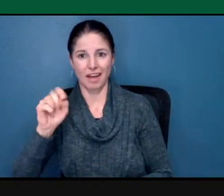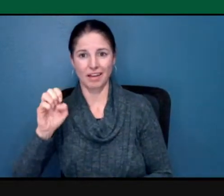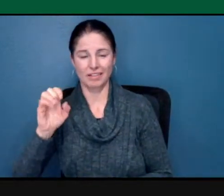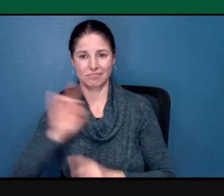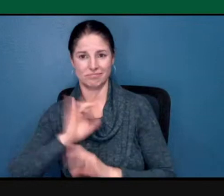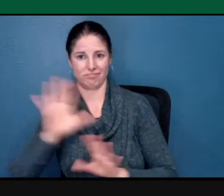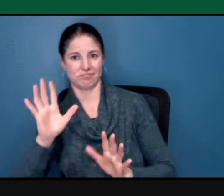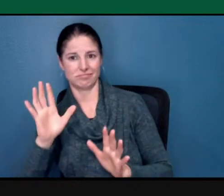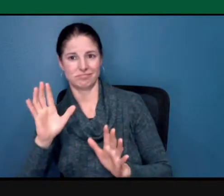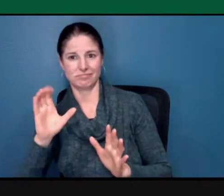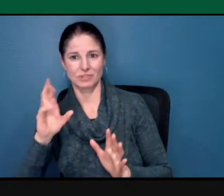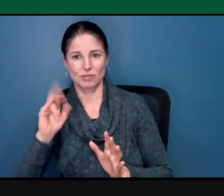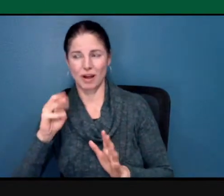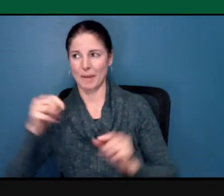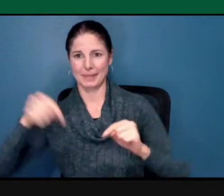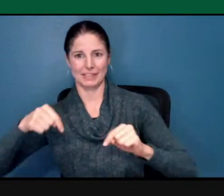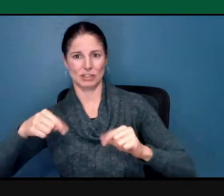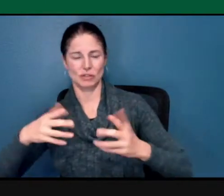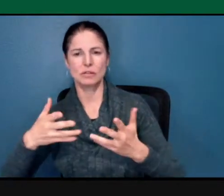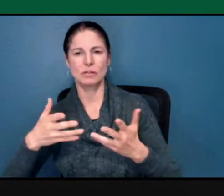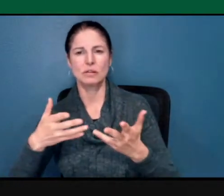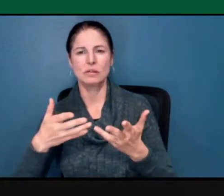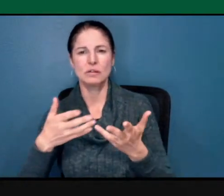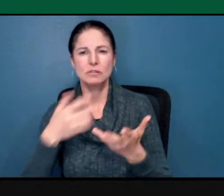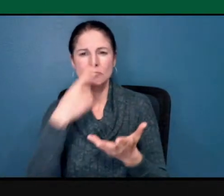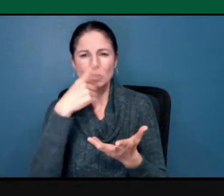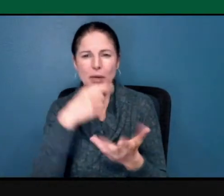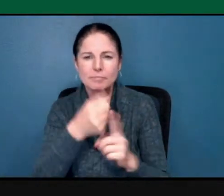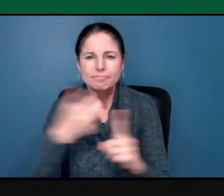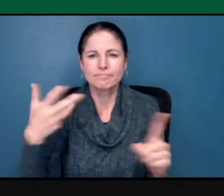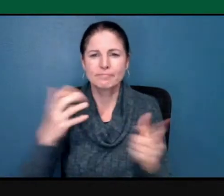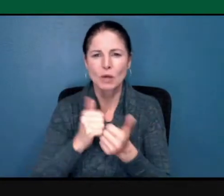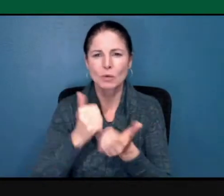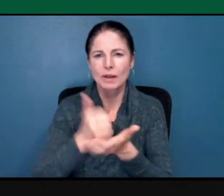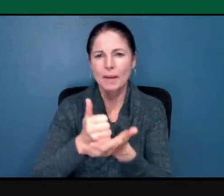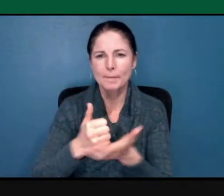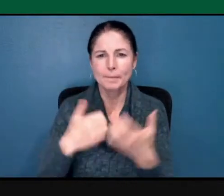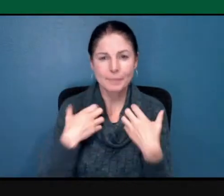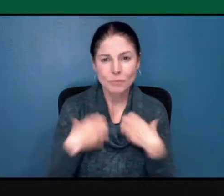So, if we could have Rabbi Alfie, if you could start us off.